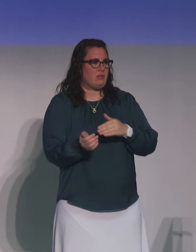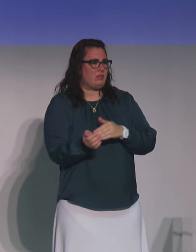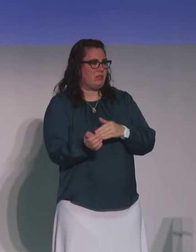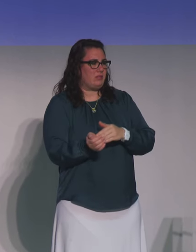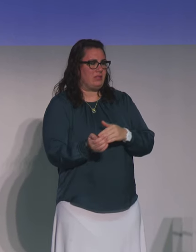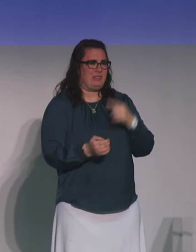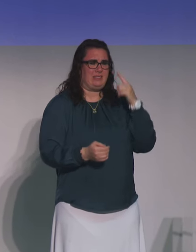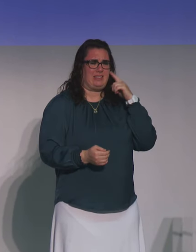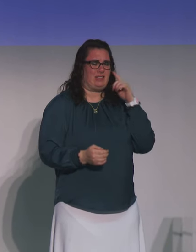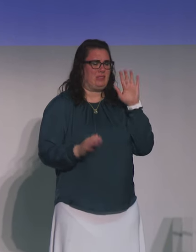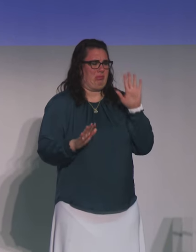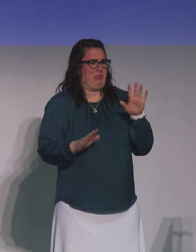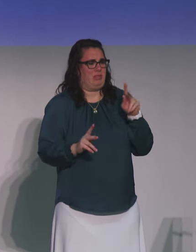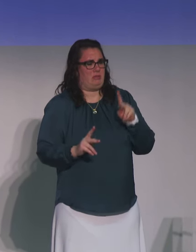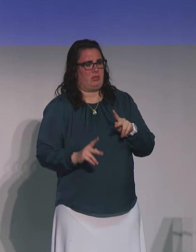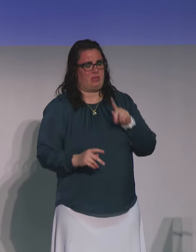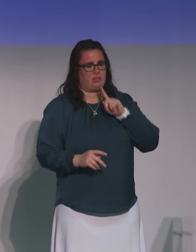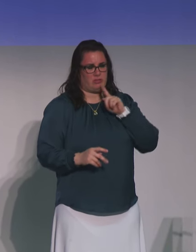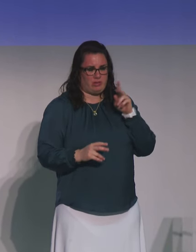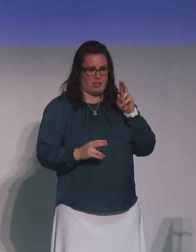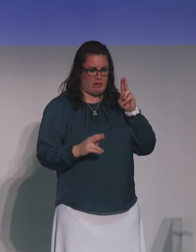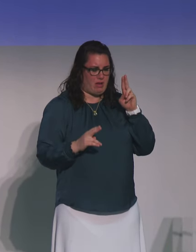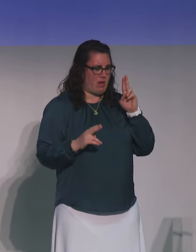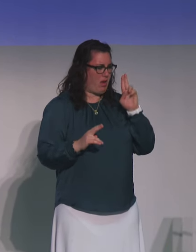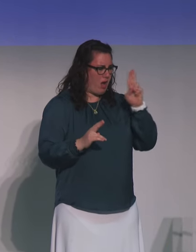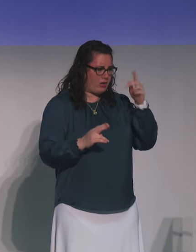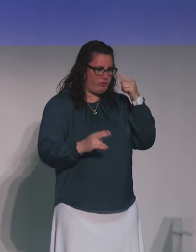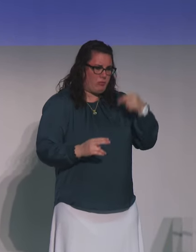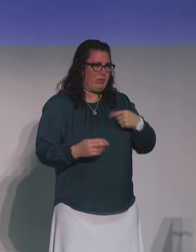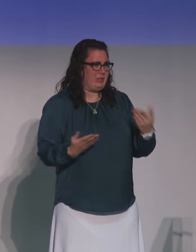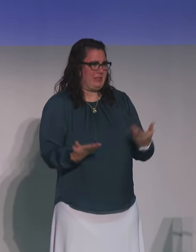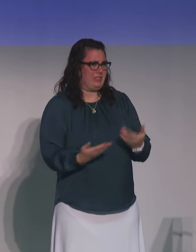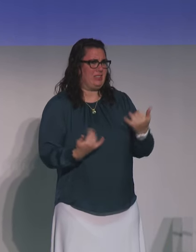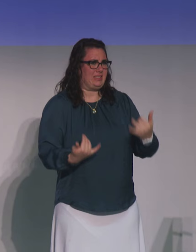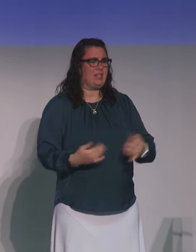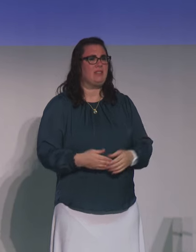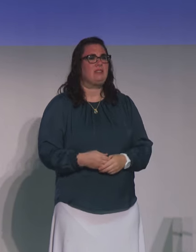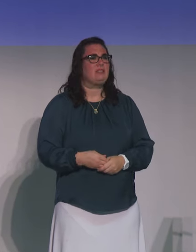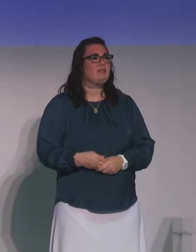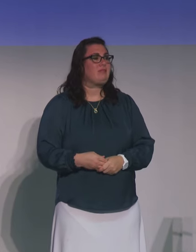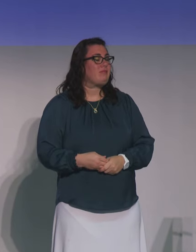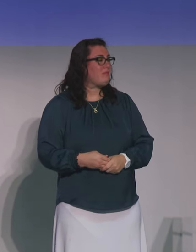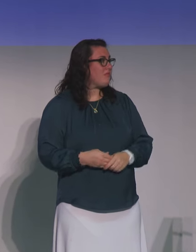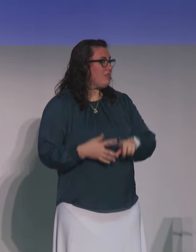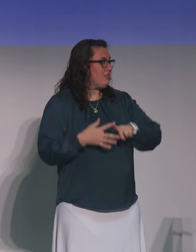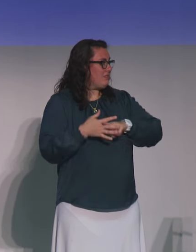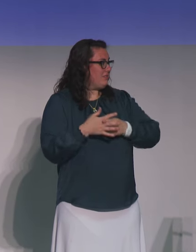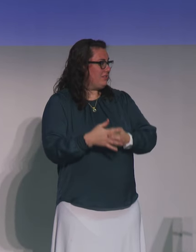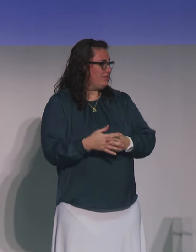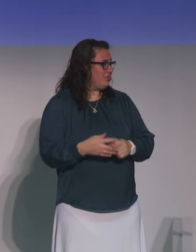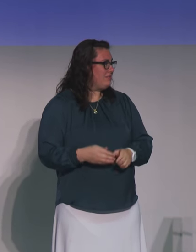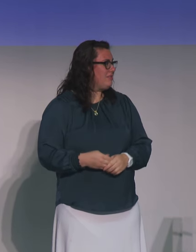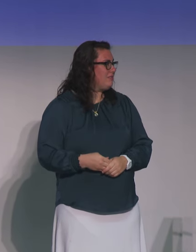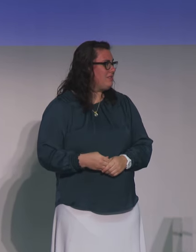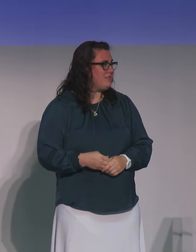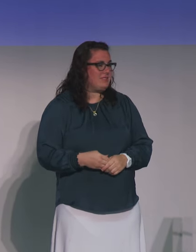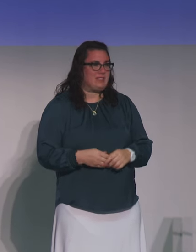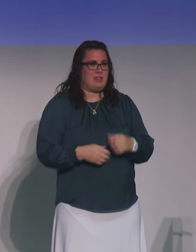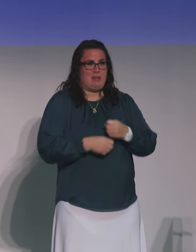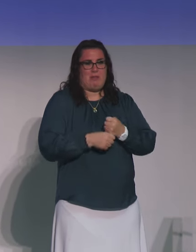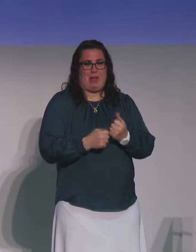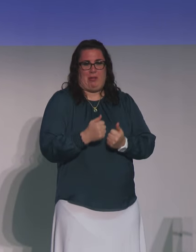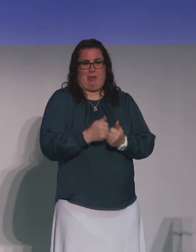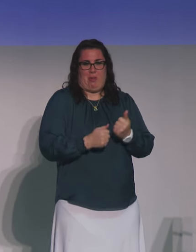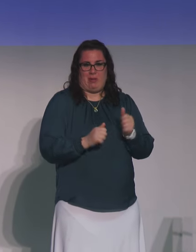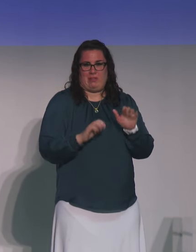who sounds like a really incredible person. I'm truly honored to be here. And with that, I will try to make the most of